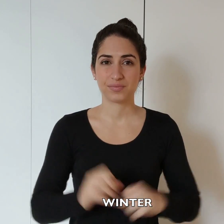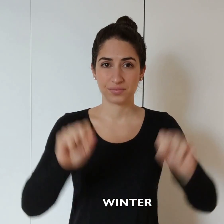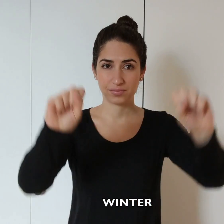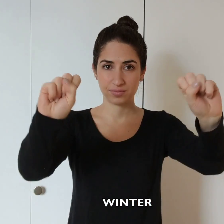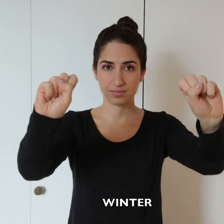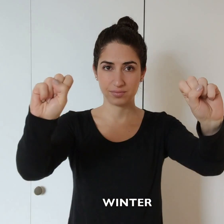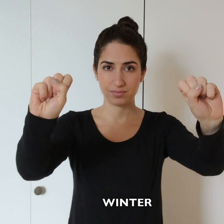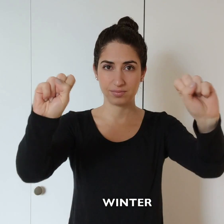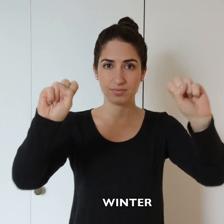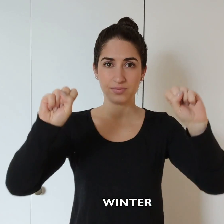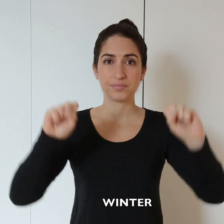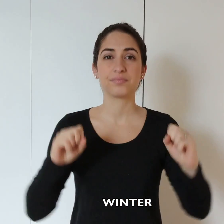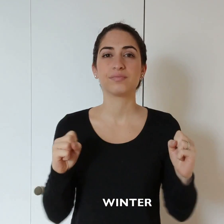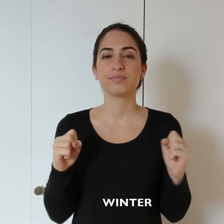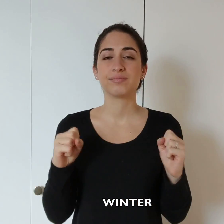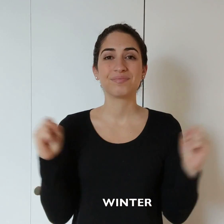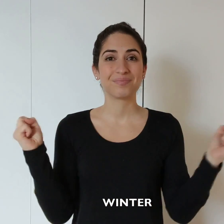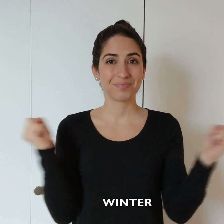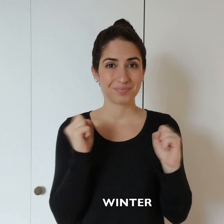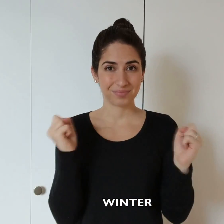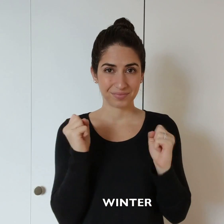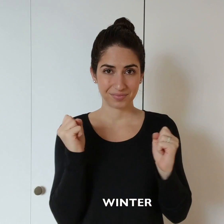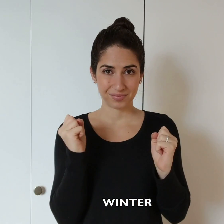It's the S-hand shape. WINTER.